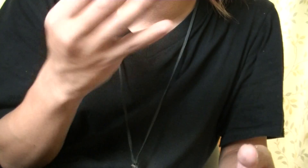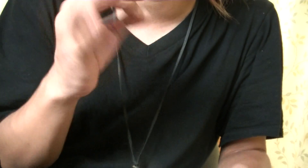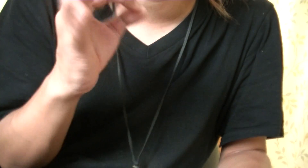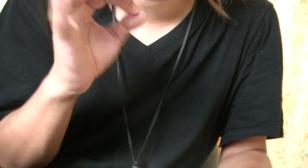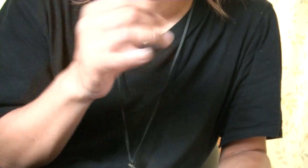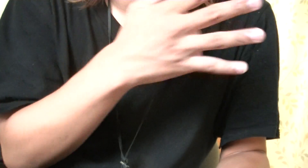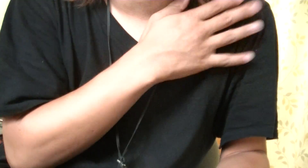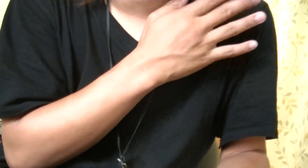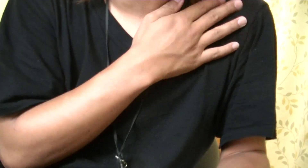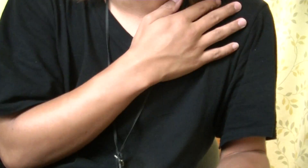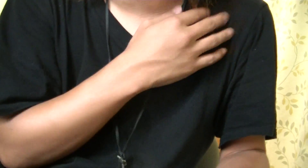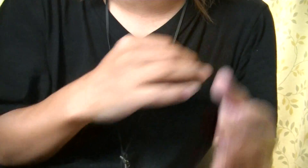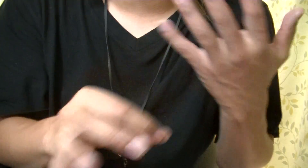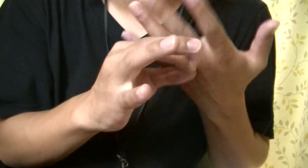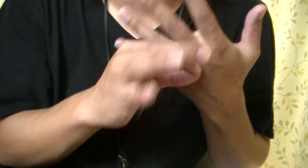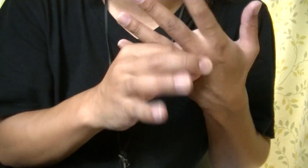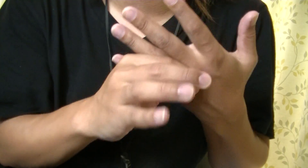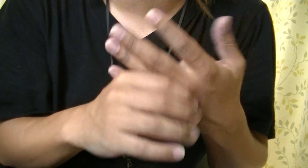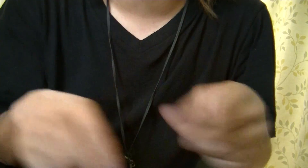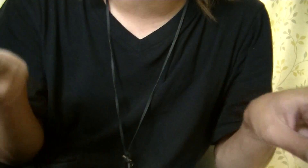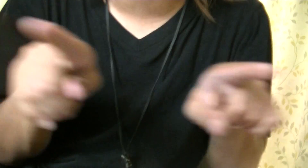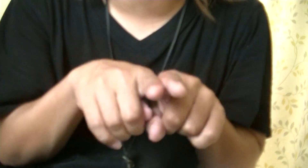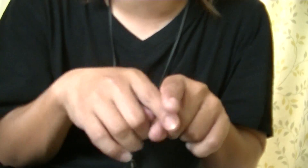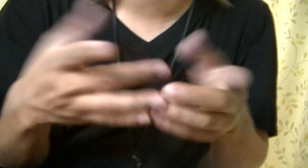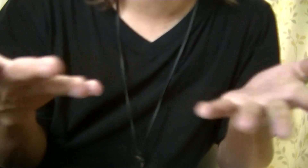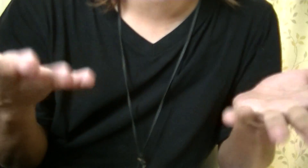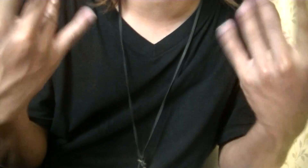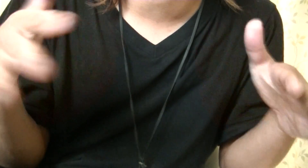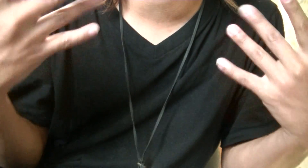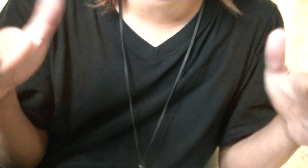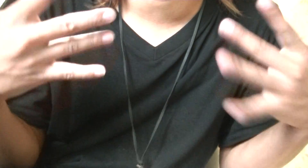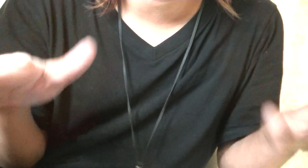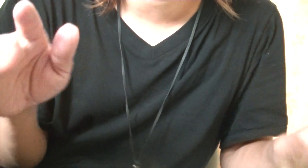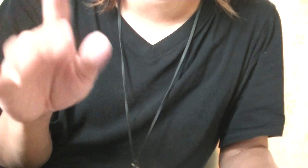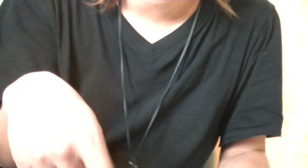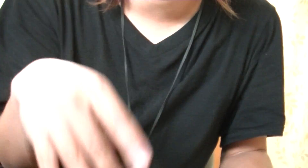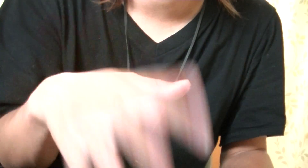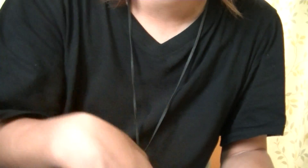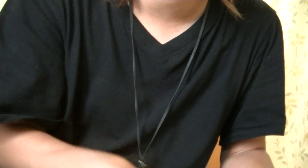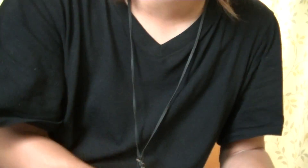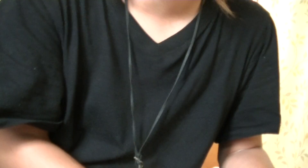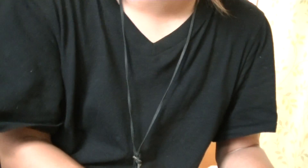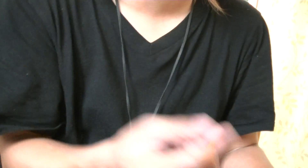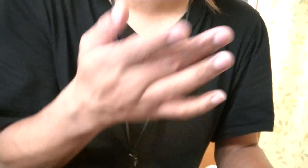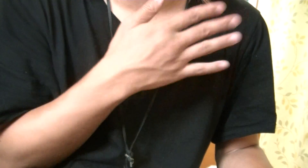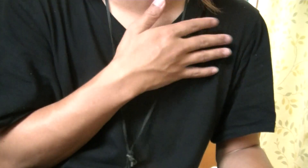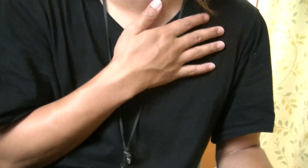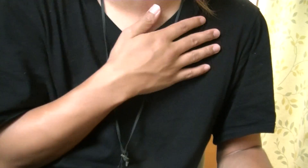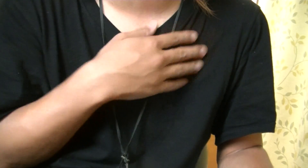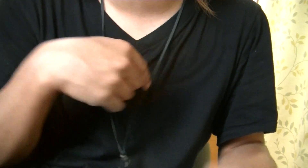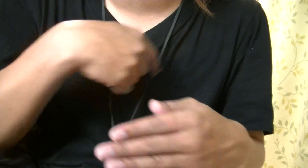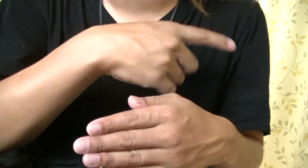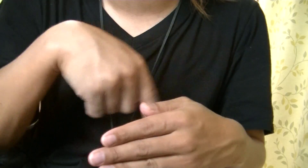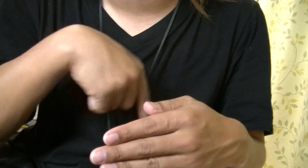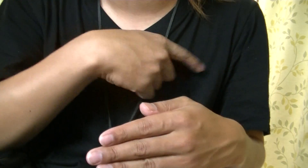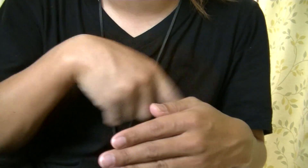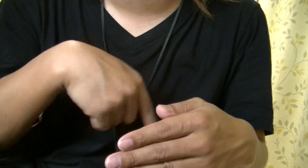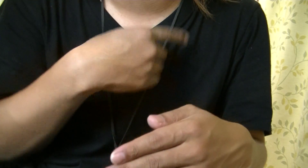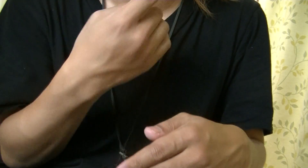I'd still be pressure Fuck, now ain't that some shit, ain't that some shit And all that's crazy, my chance, I still